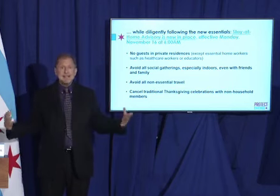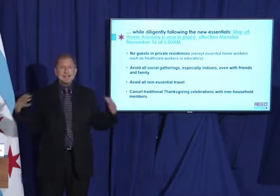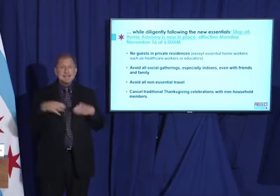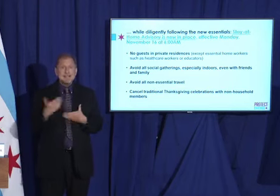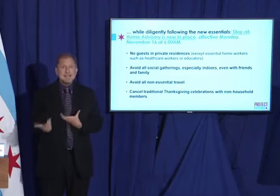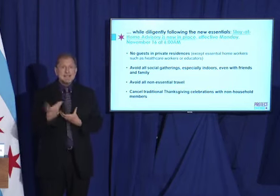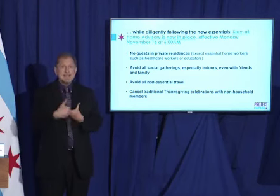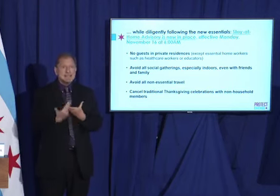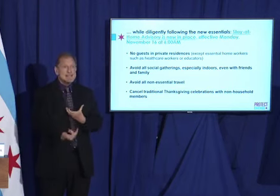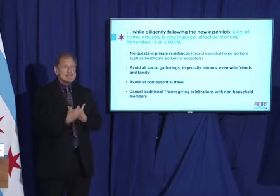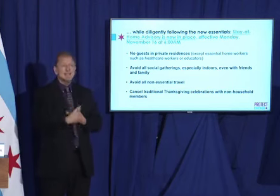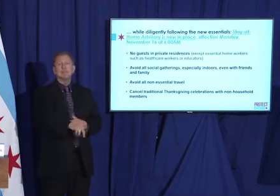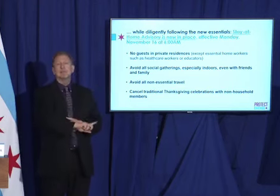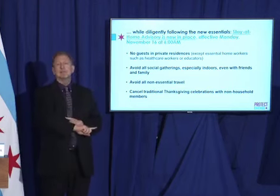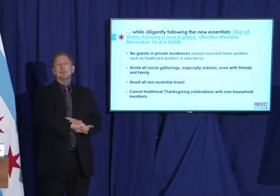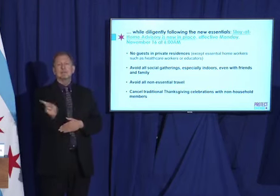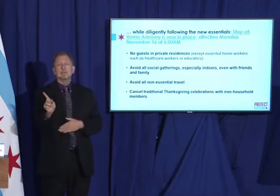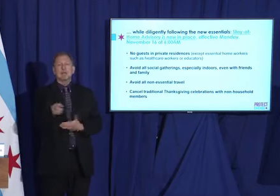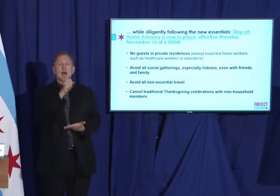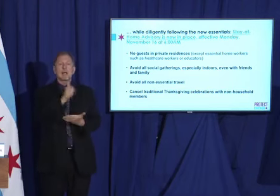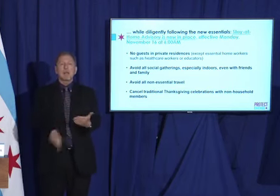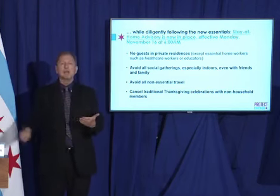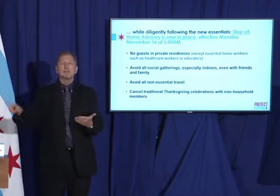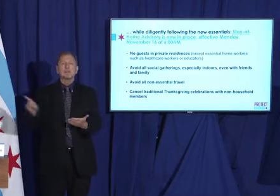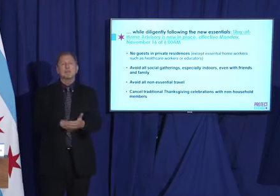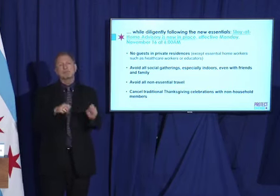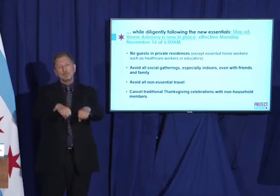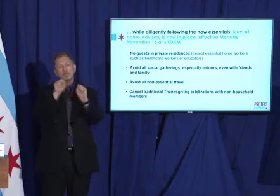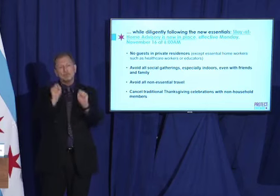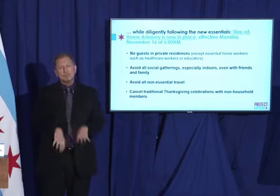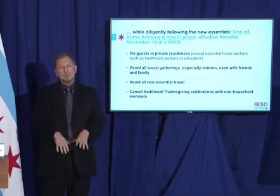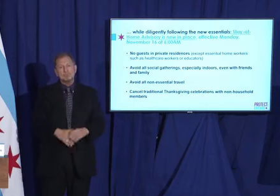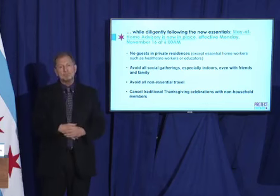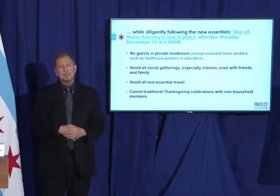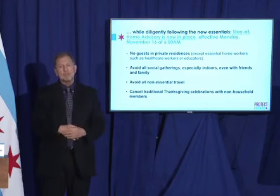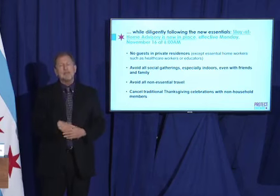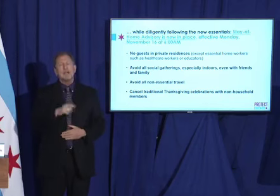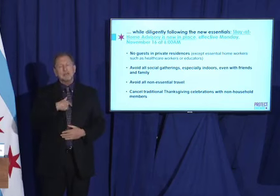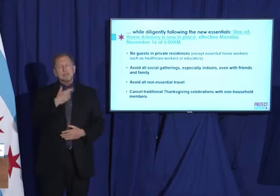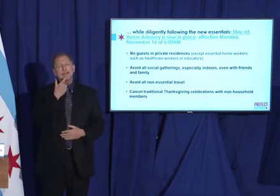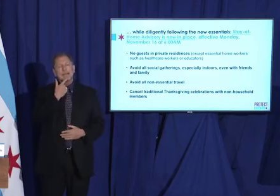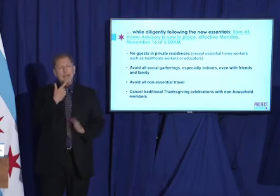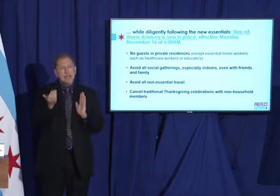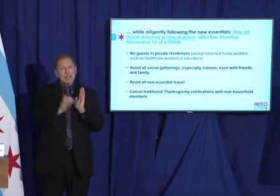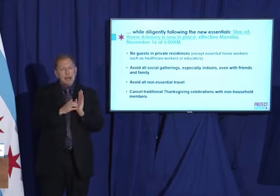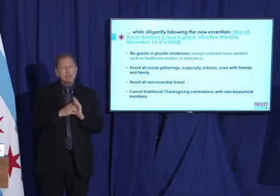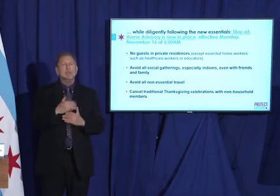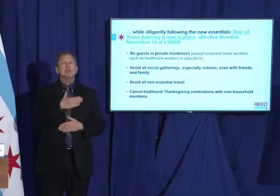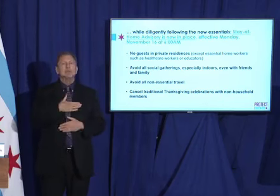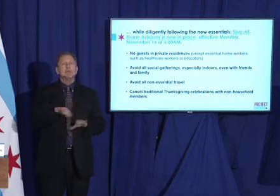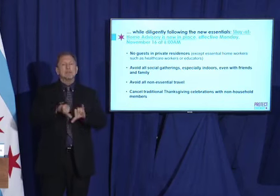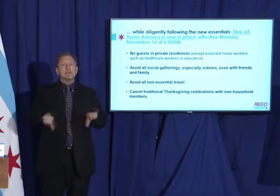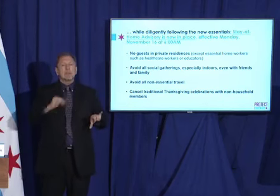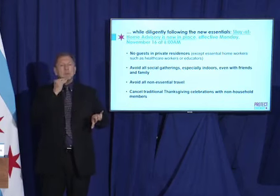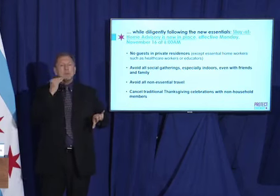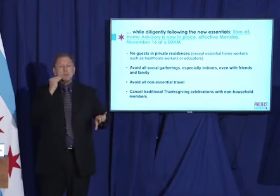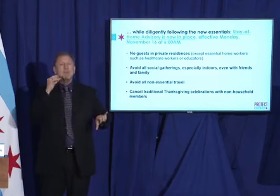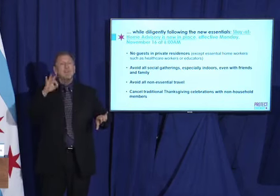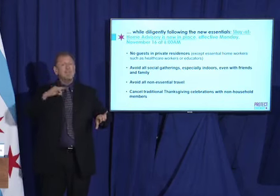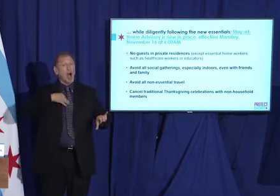in your immediate household. And I want to say these four things again. Stay home unless you have to go out for essential reasons.